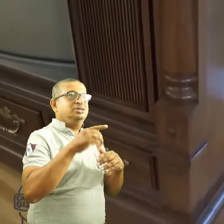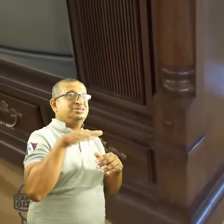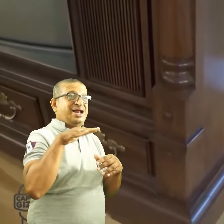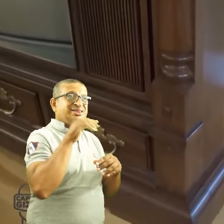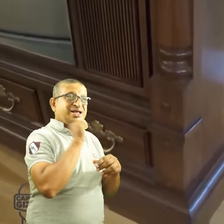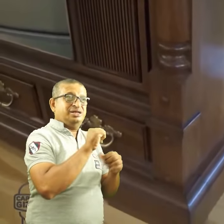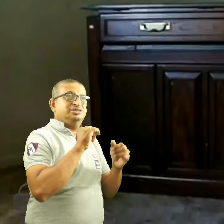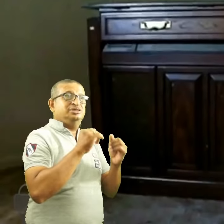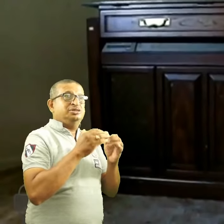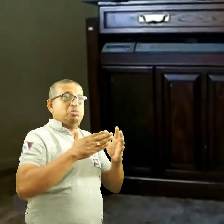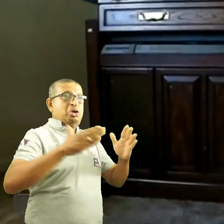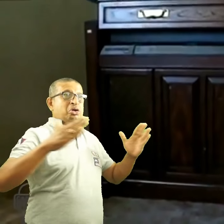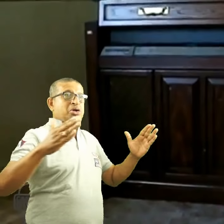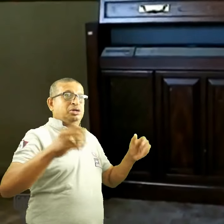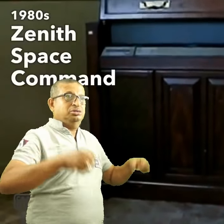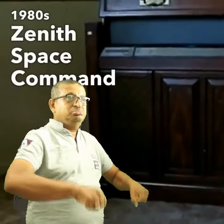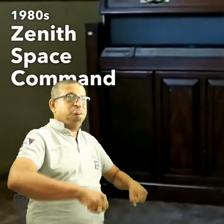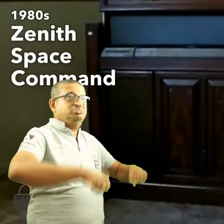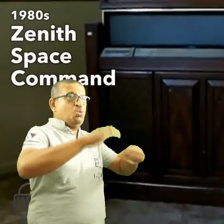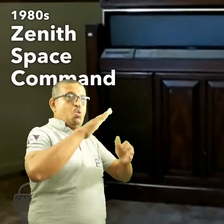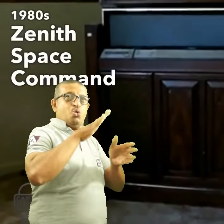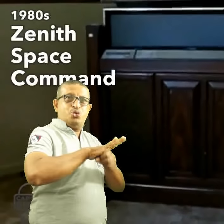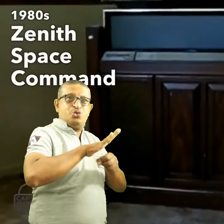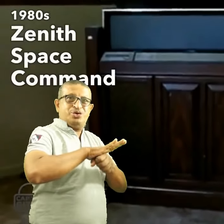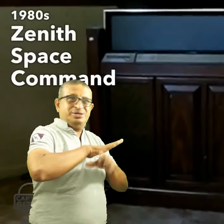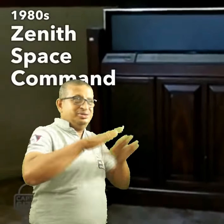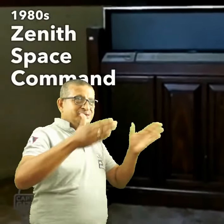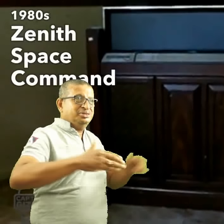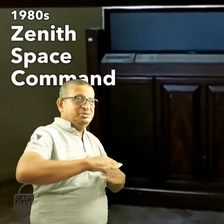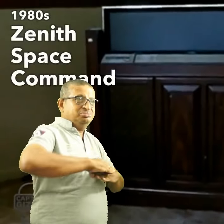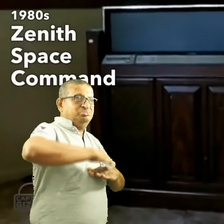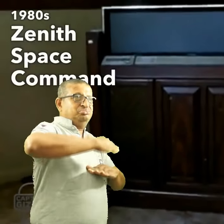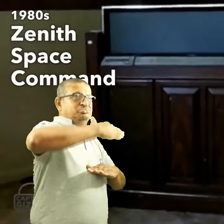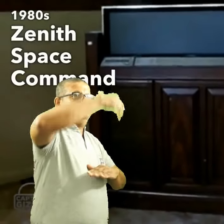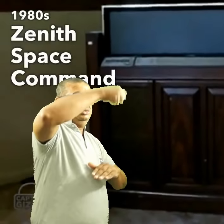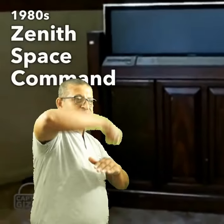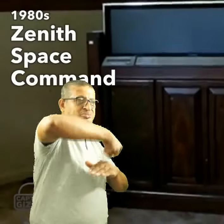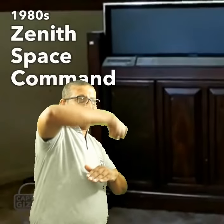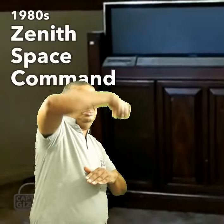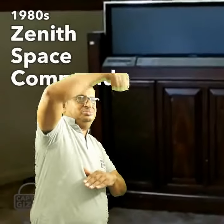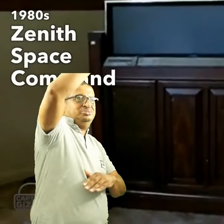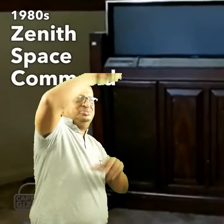cabinets. The Space Command was one of those color projection TVs.